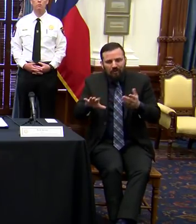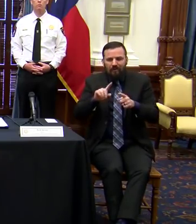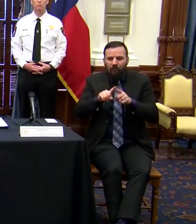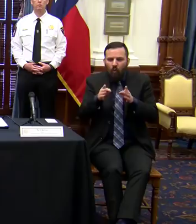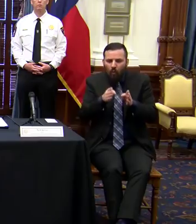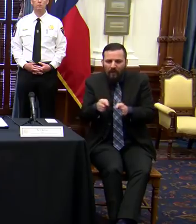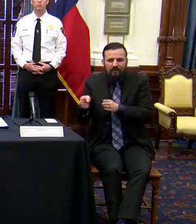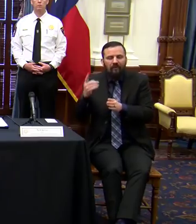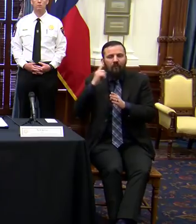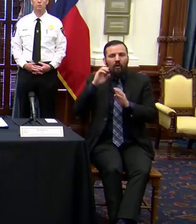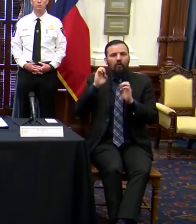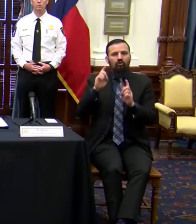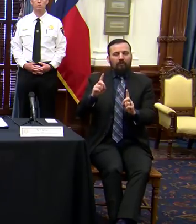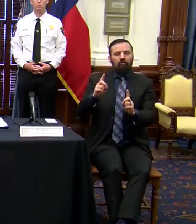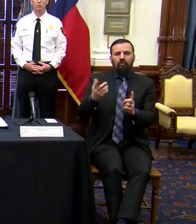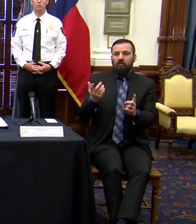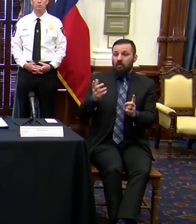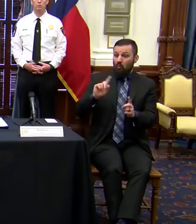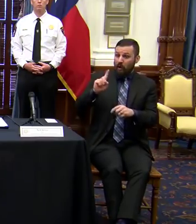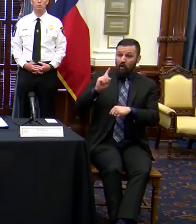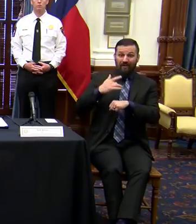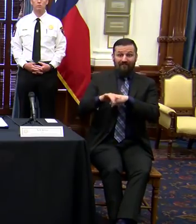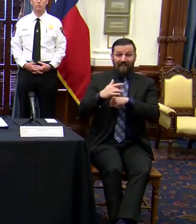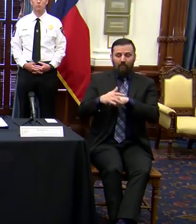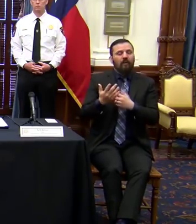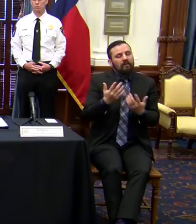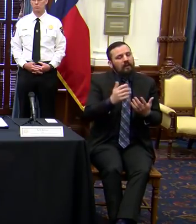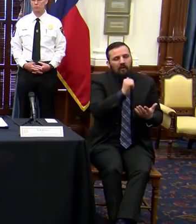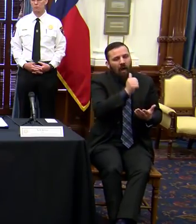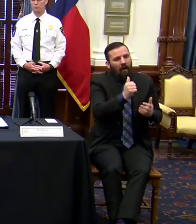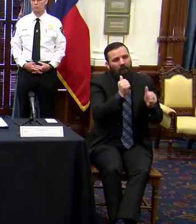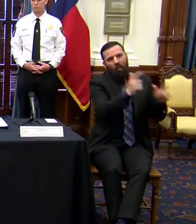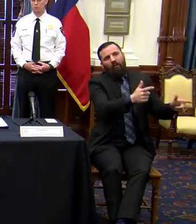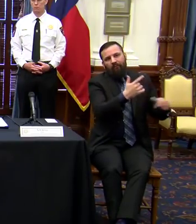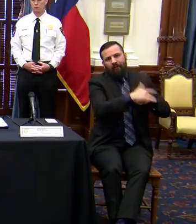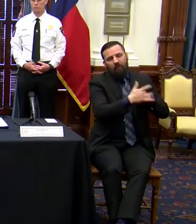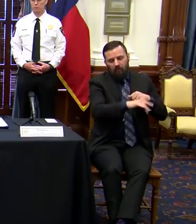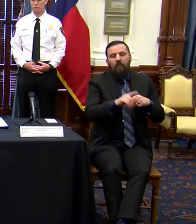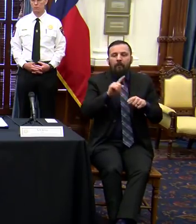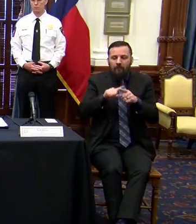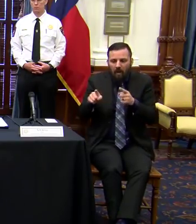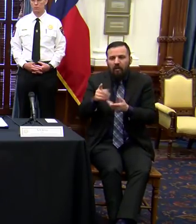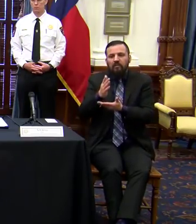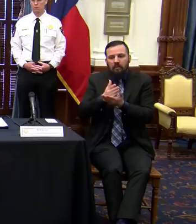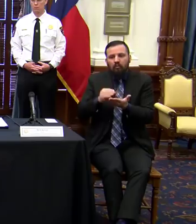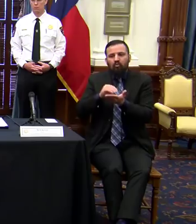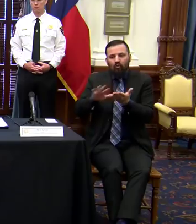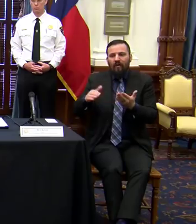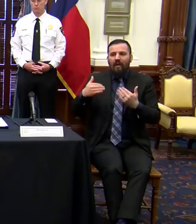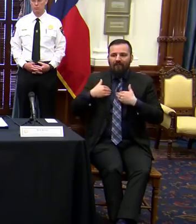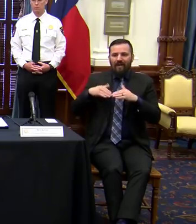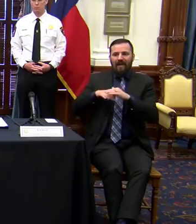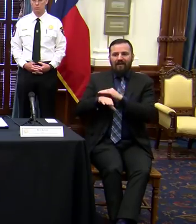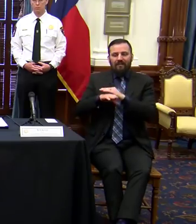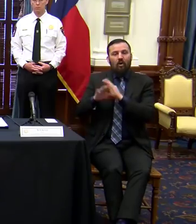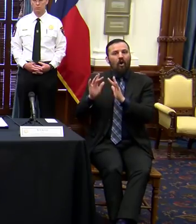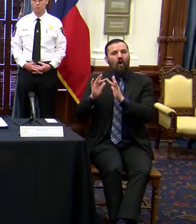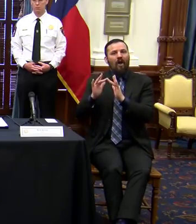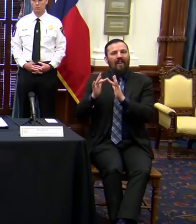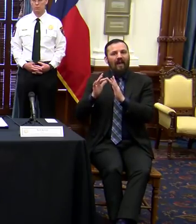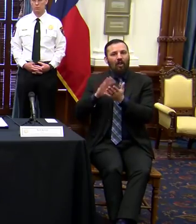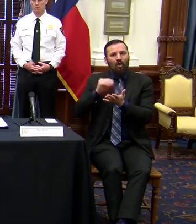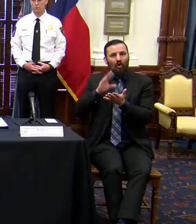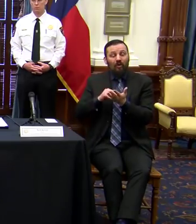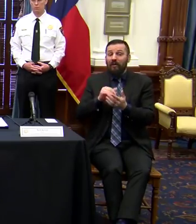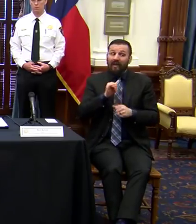for education. Where it's available, which is not everywhere, but where it's available, students have access to online learning. Where it's not available,